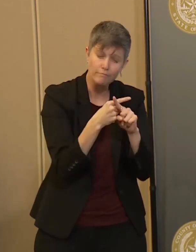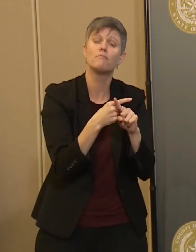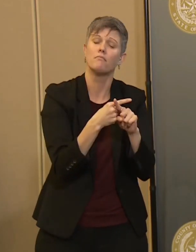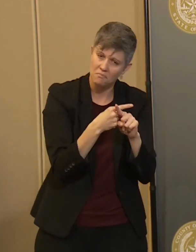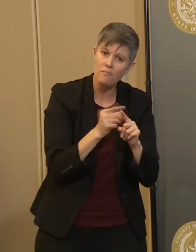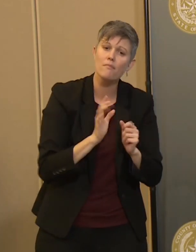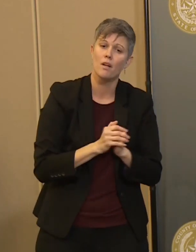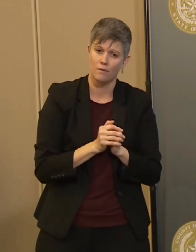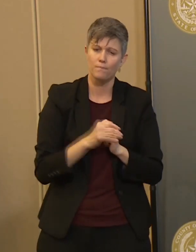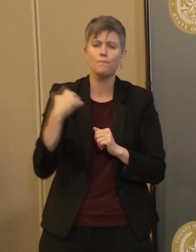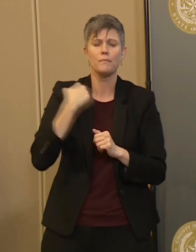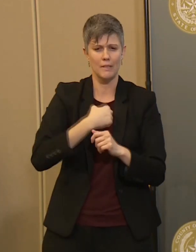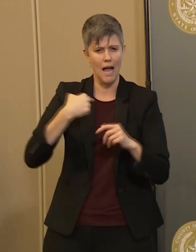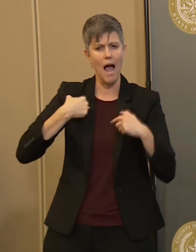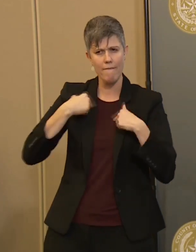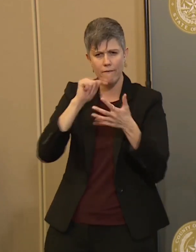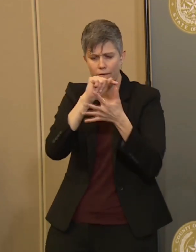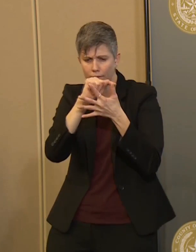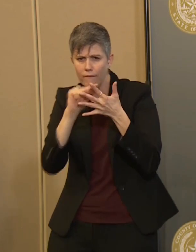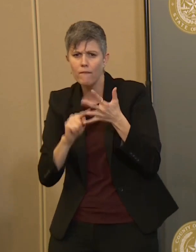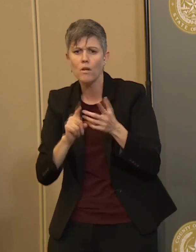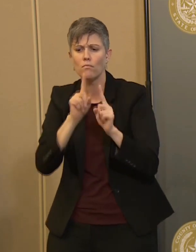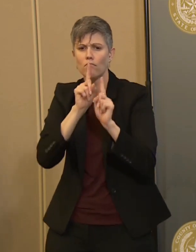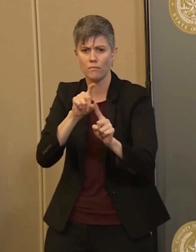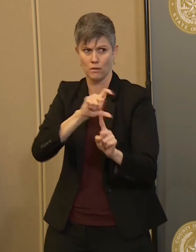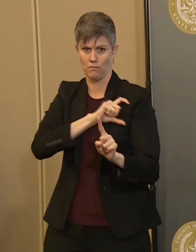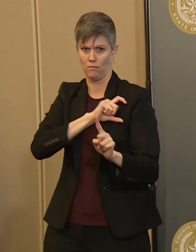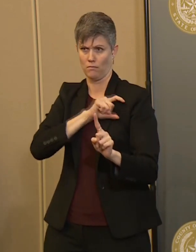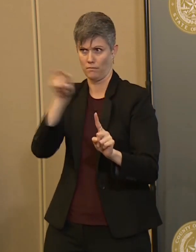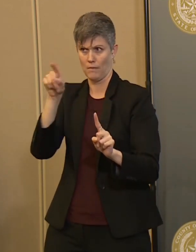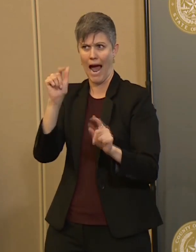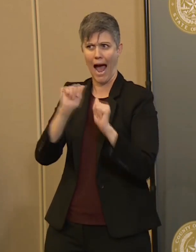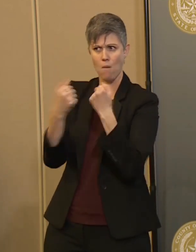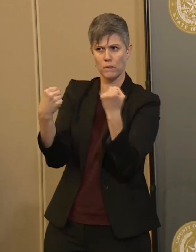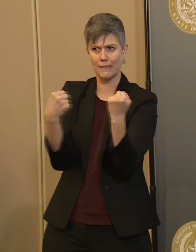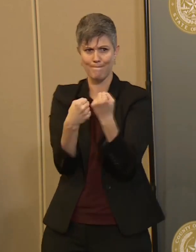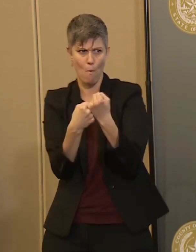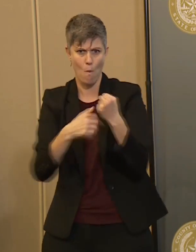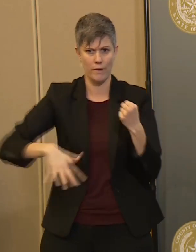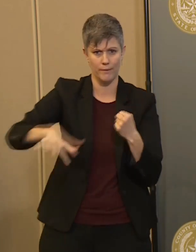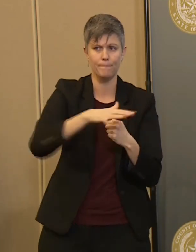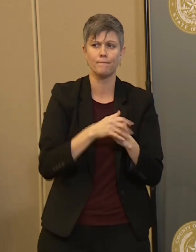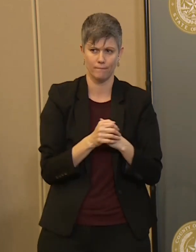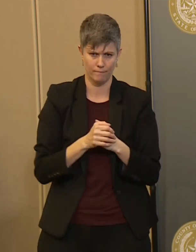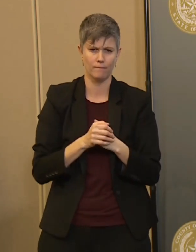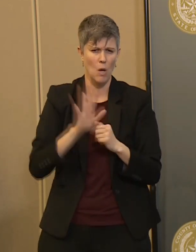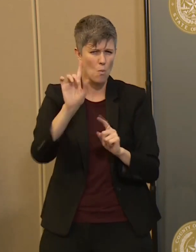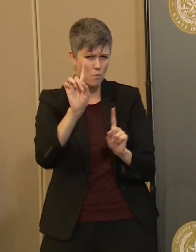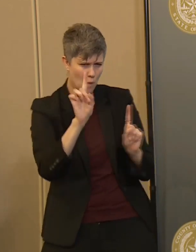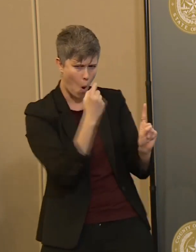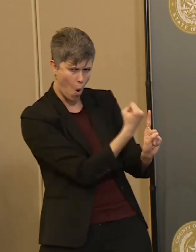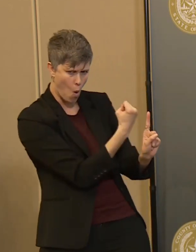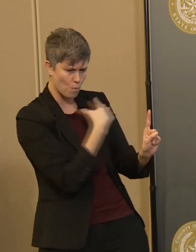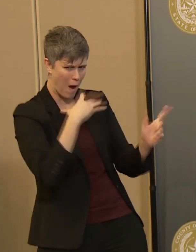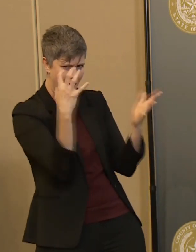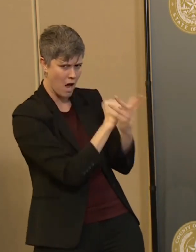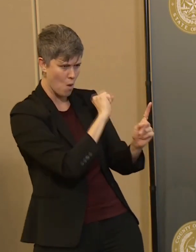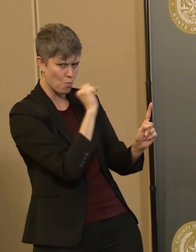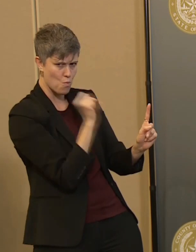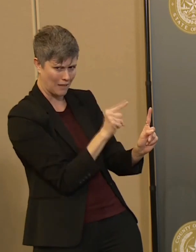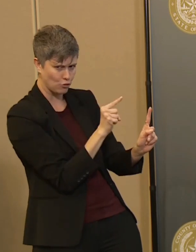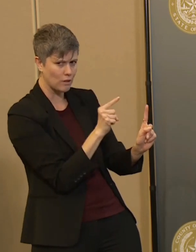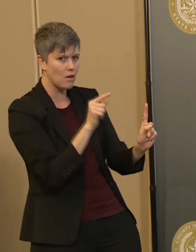orders for law enforcement to assist us, absolutely. While I have you up there, Judge, another question from the